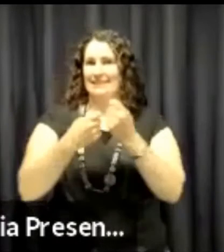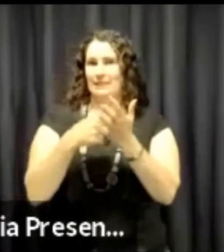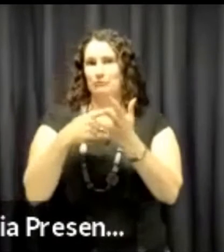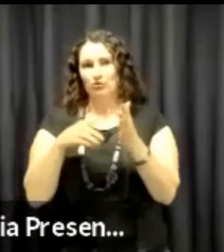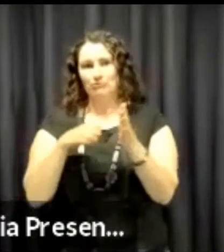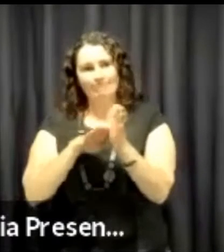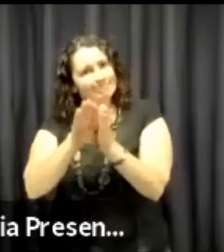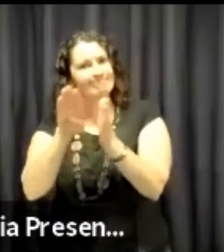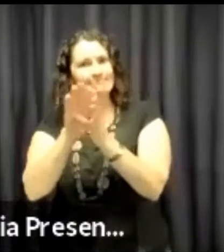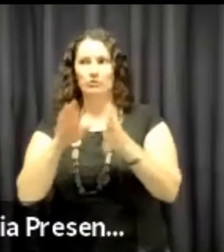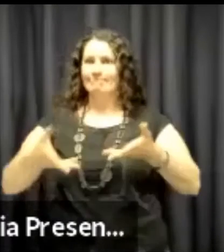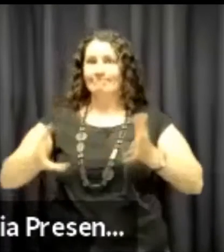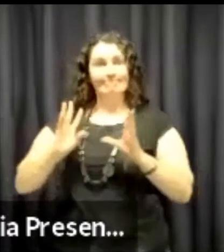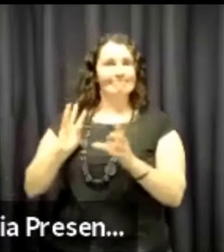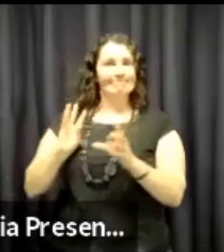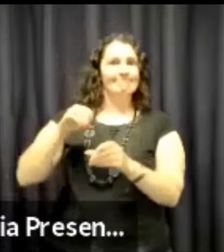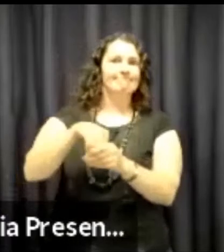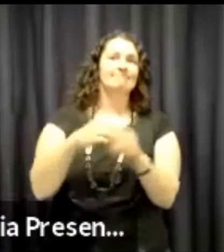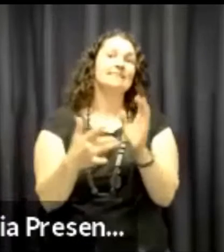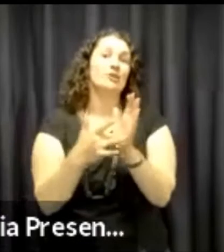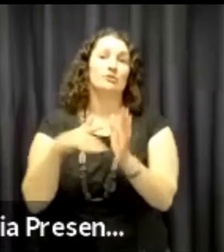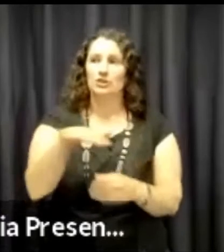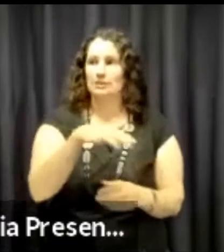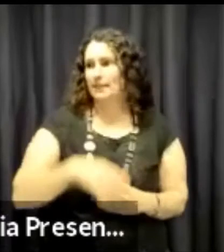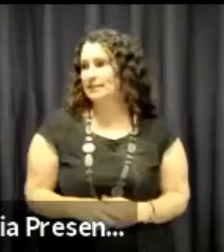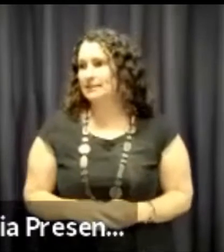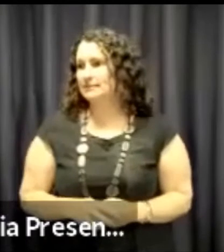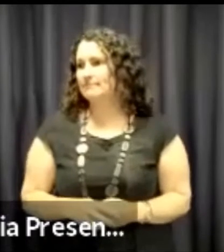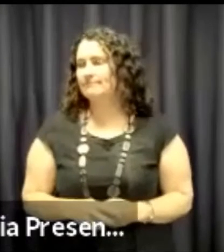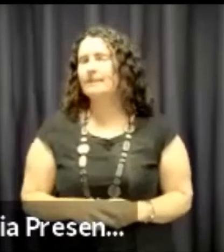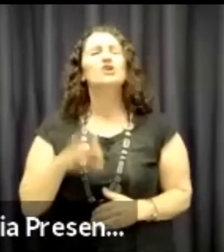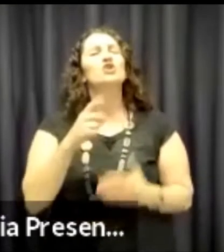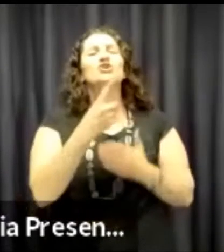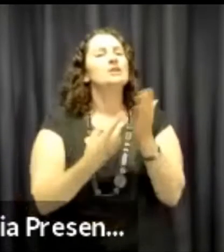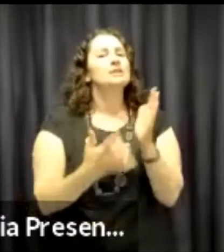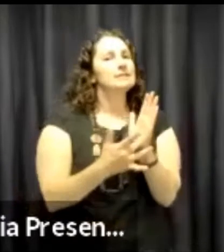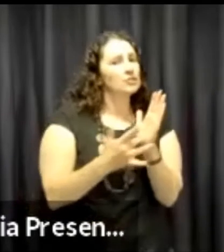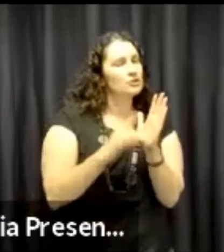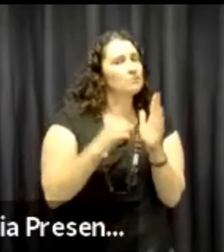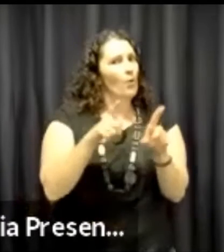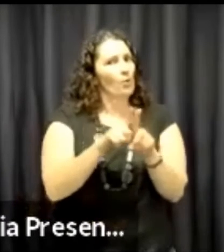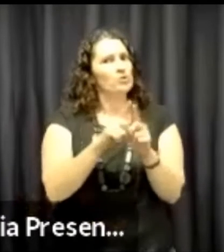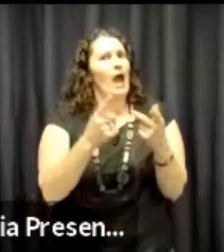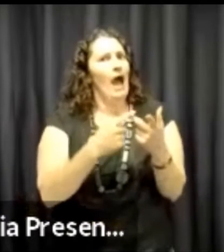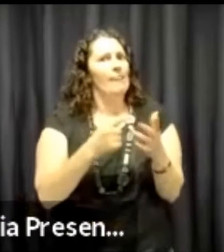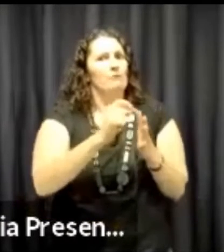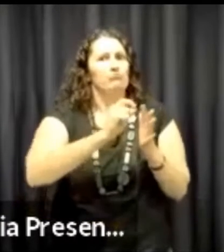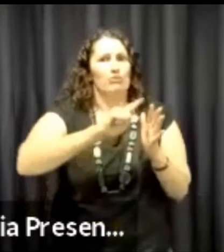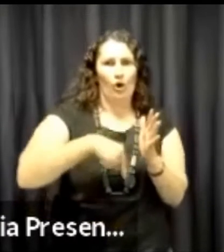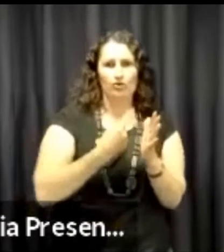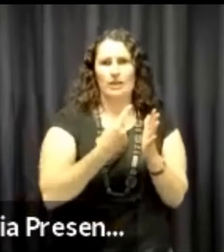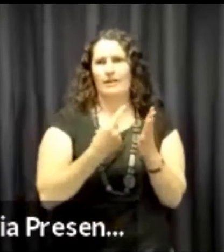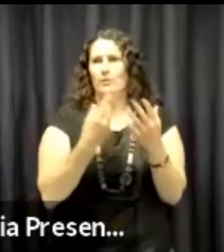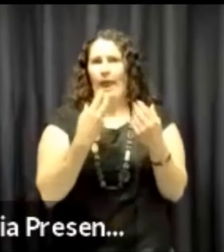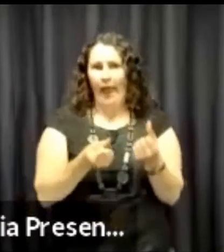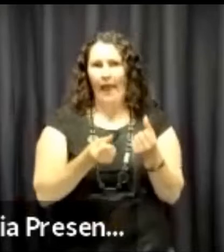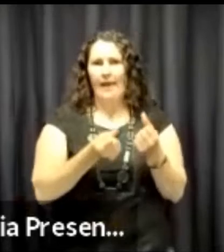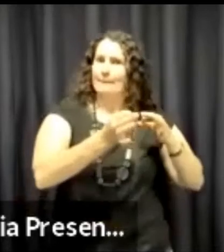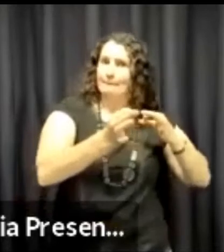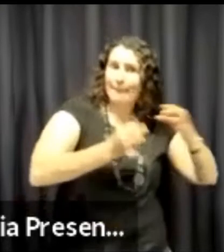we're extremely proud of the team who persevered to ensure that we can work in this technological space. Not only technology, but the